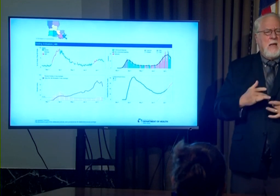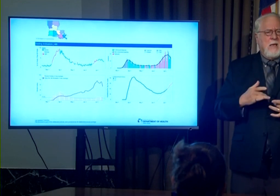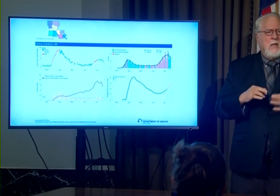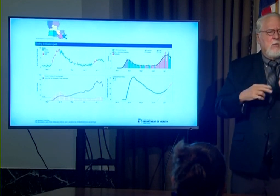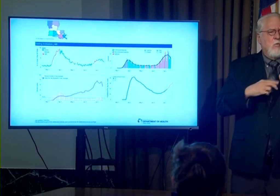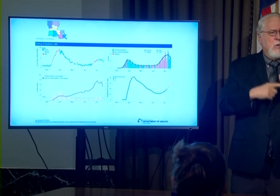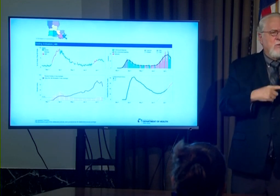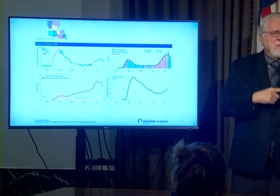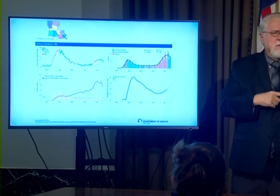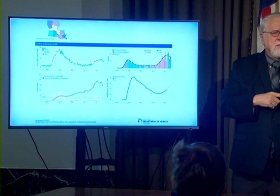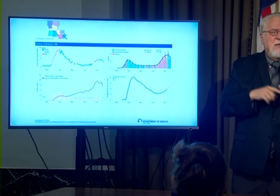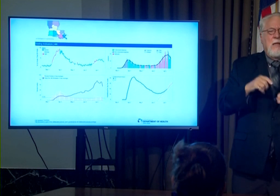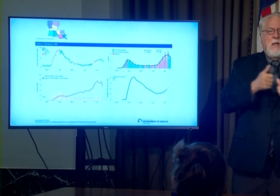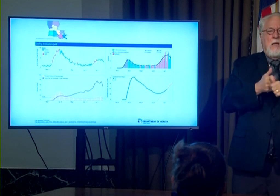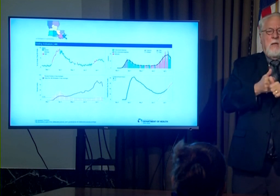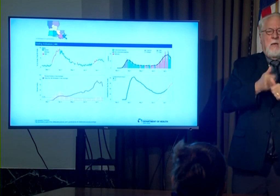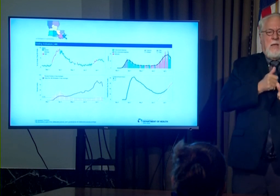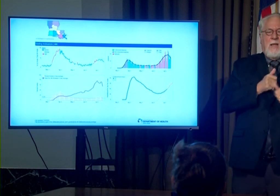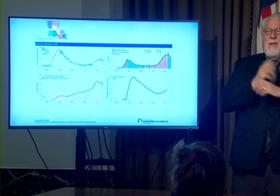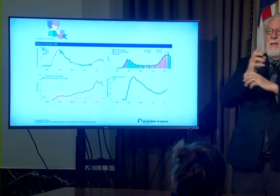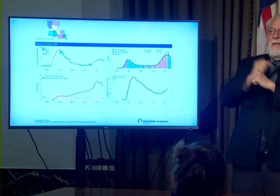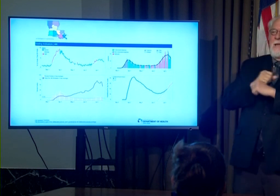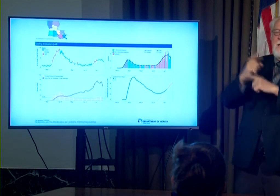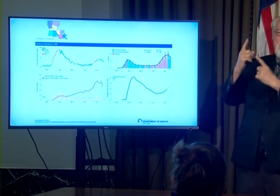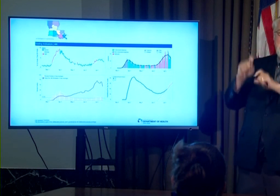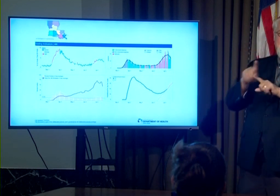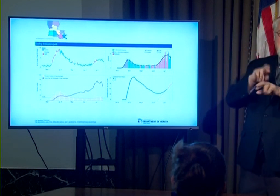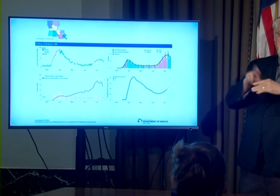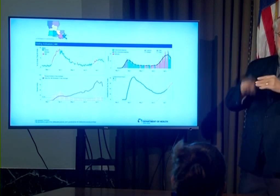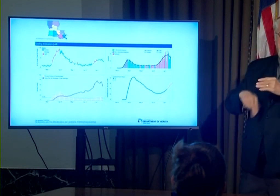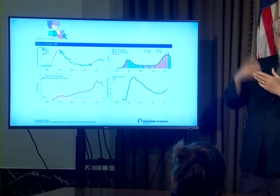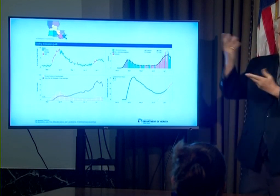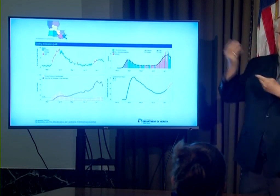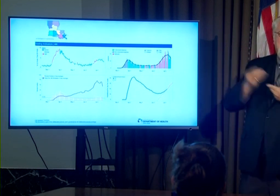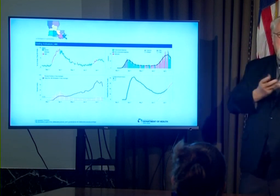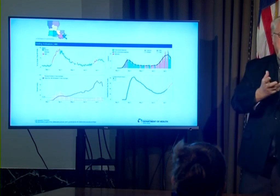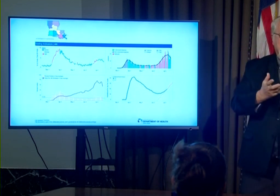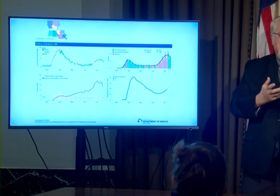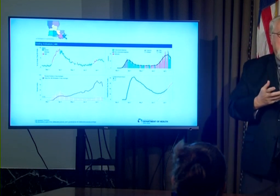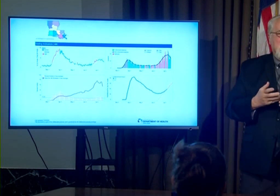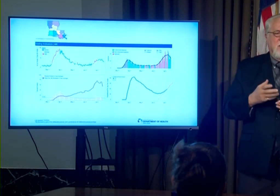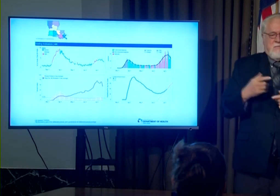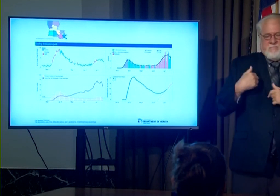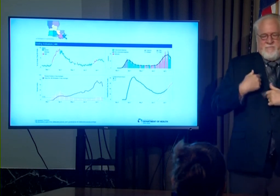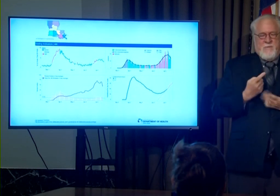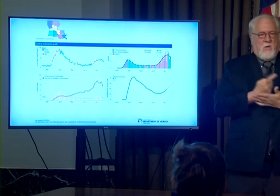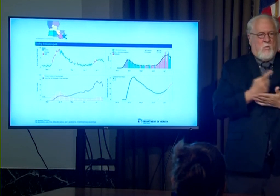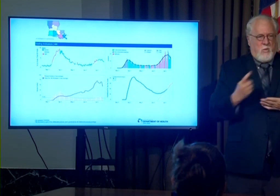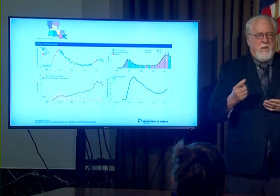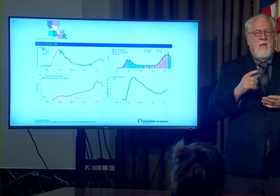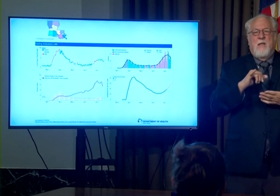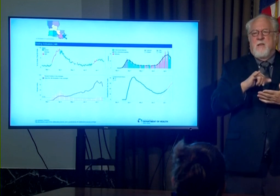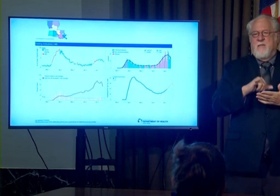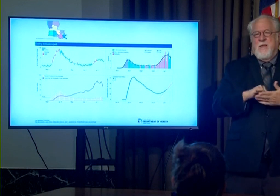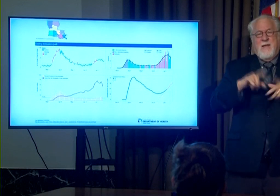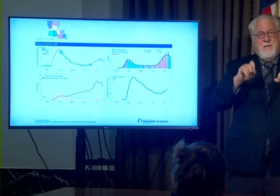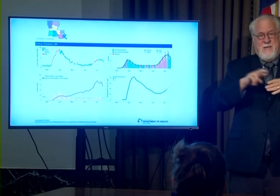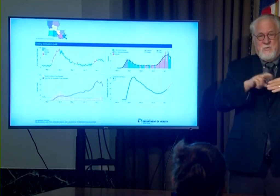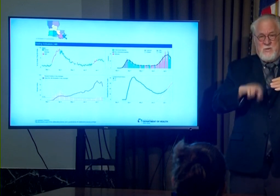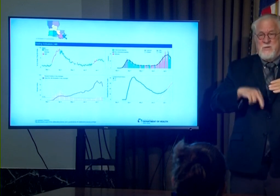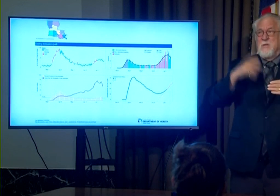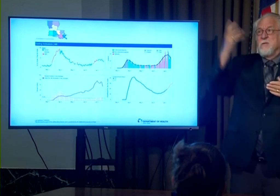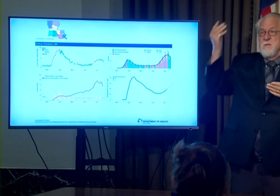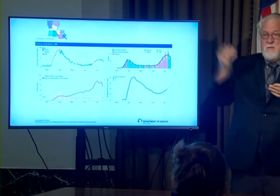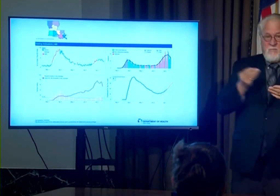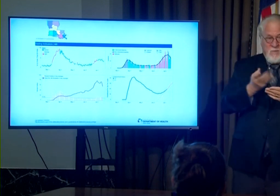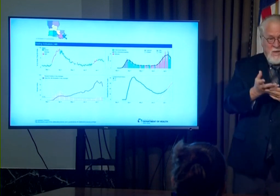represents a lag in the receipt of of test results over the last week and that is those test results come back